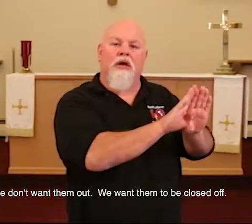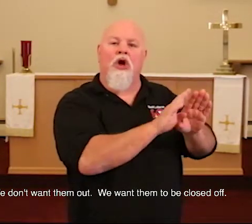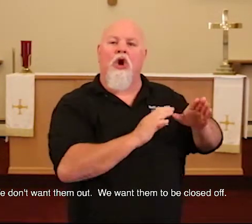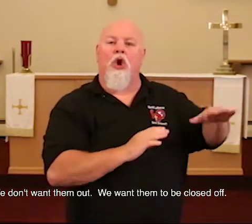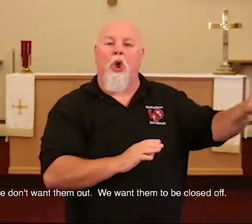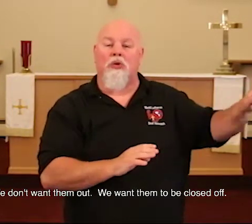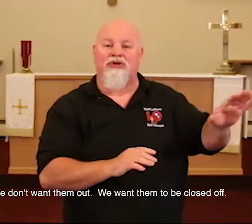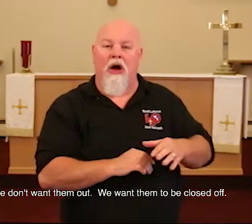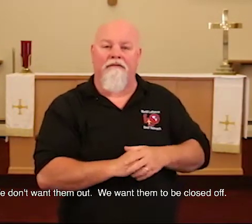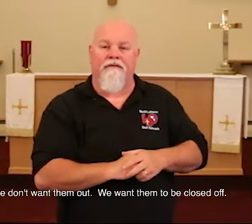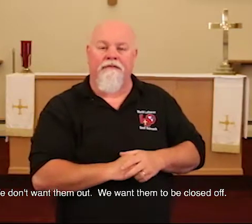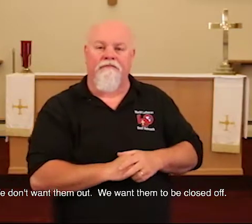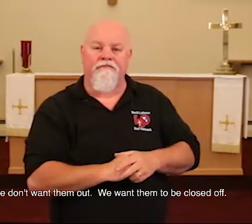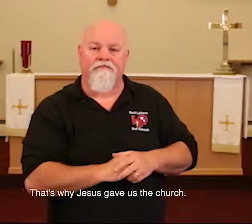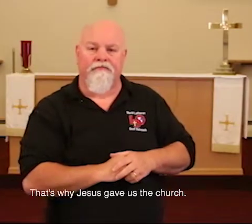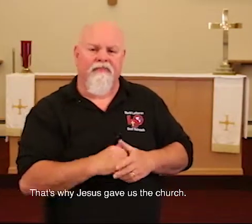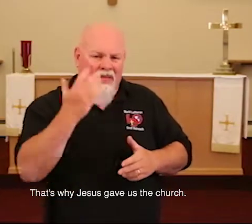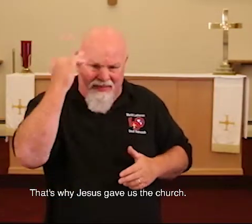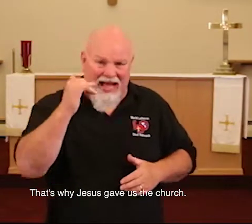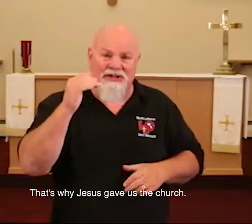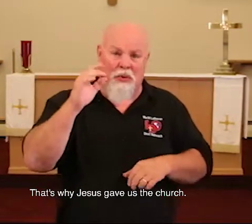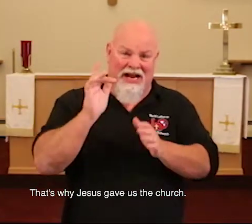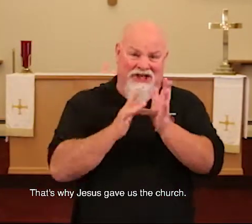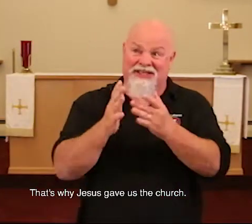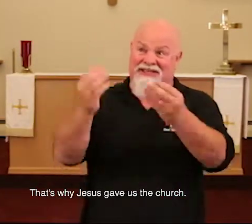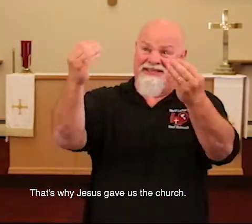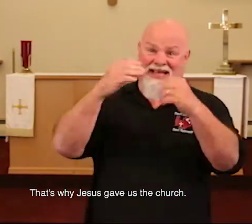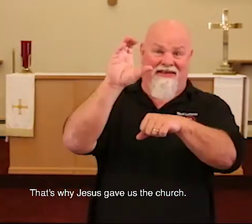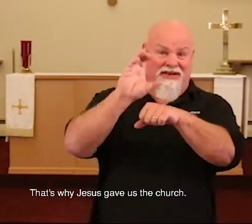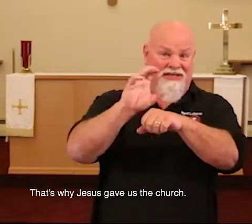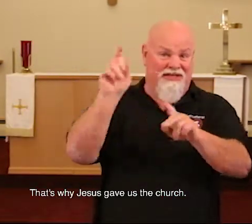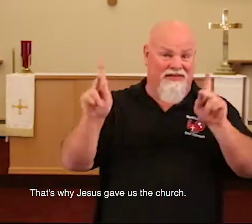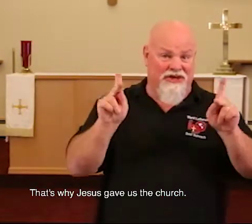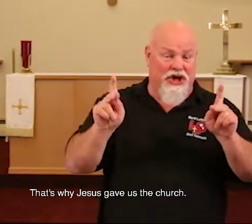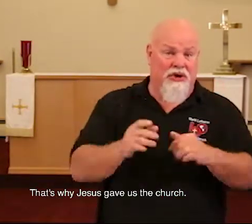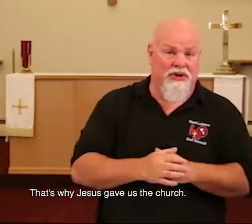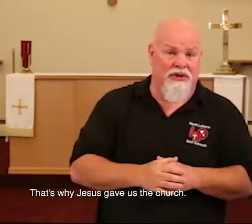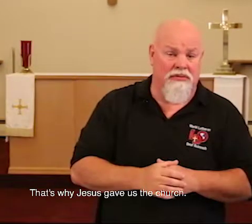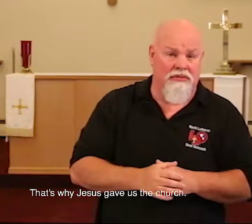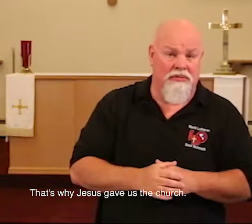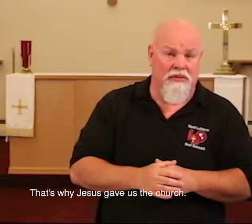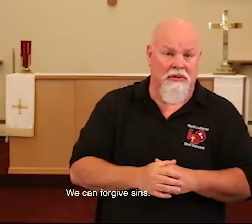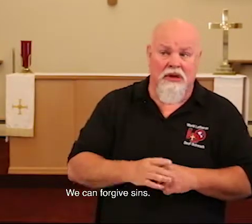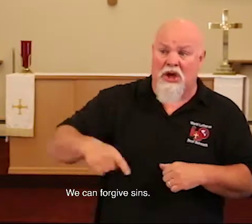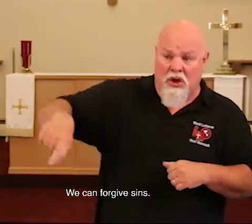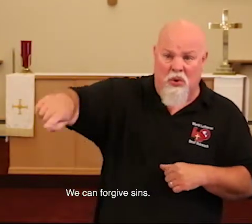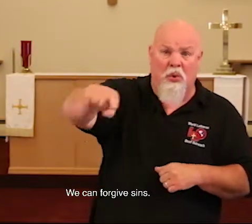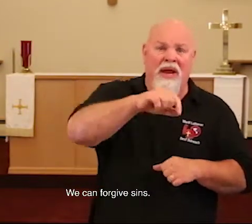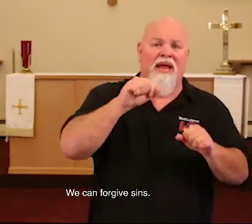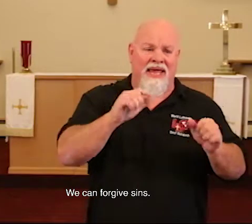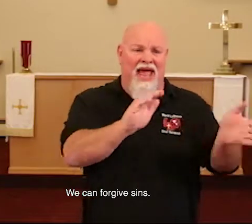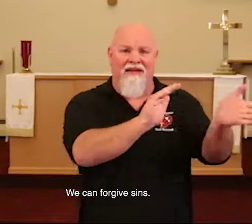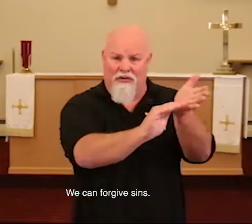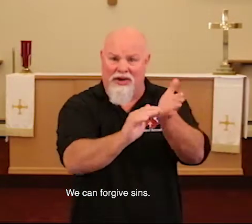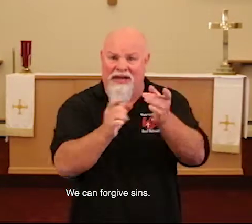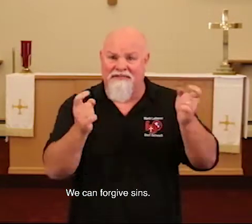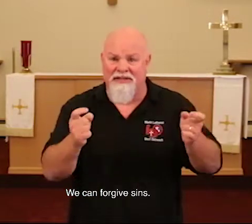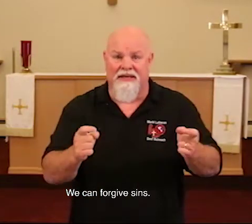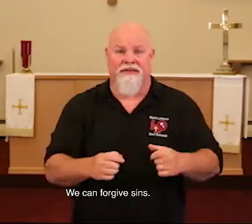closed off. That's why Jesus gave us the church. We can forgive sins.